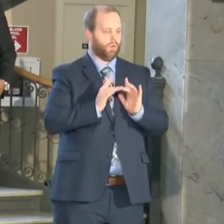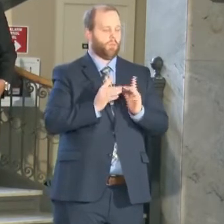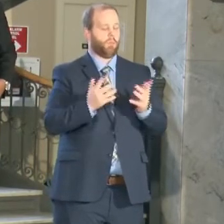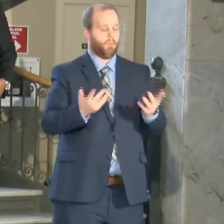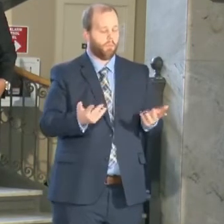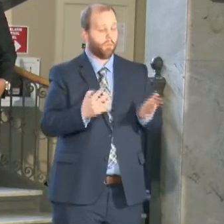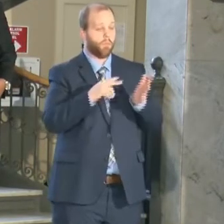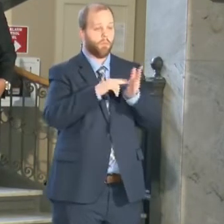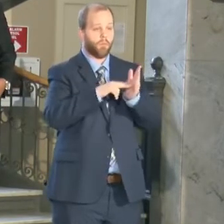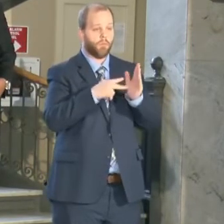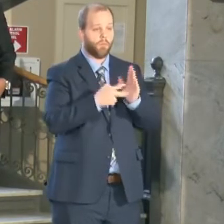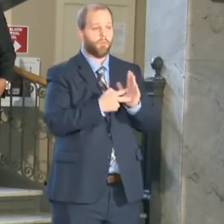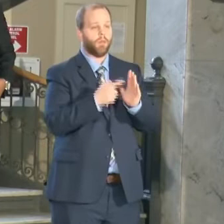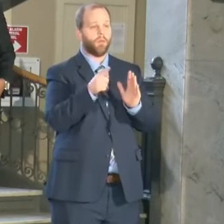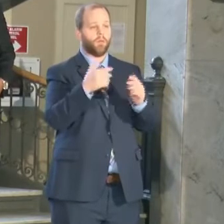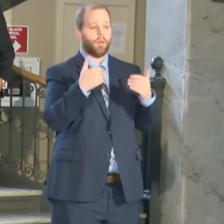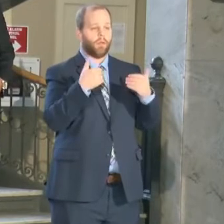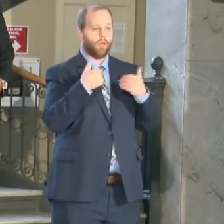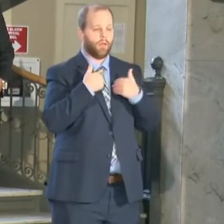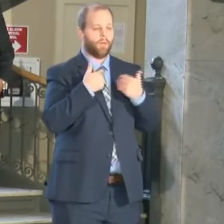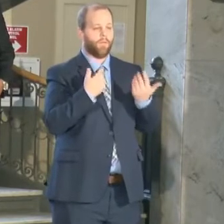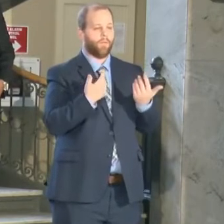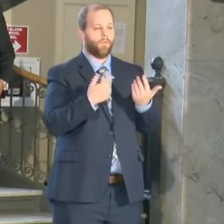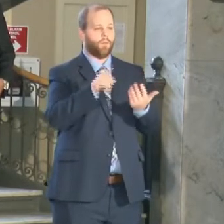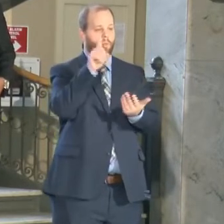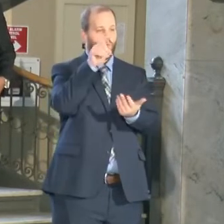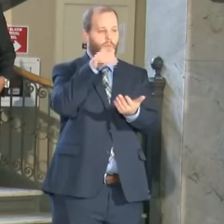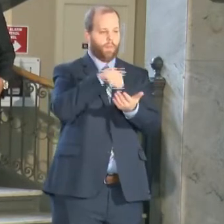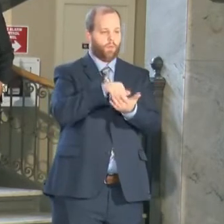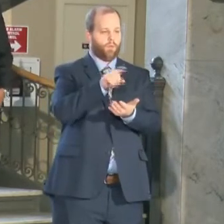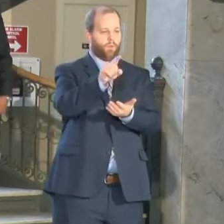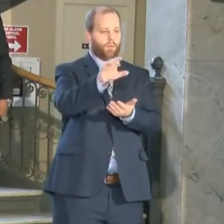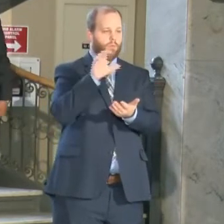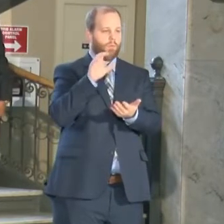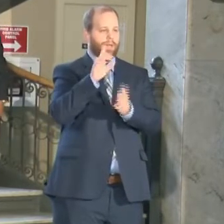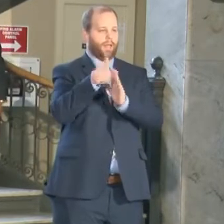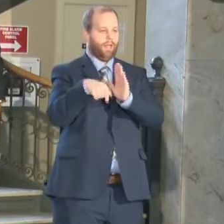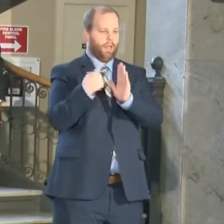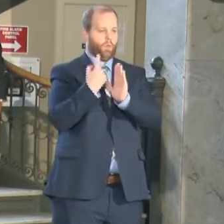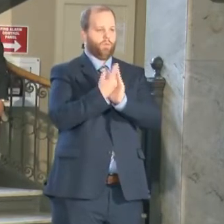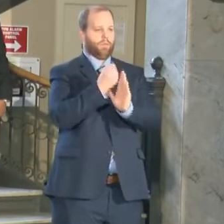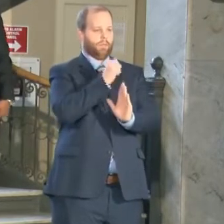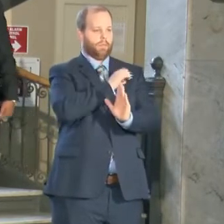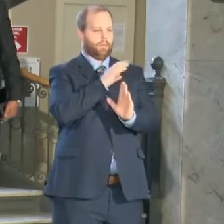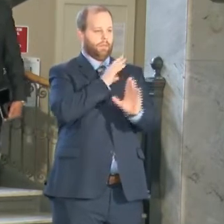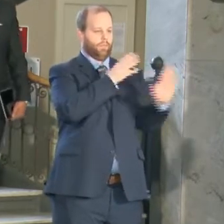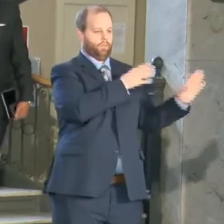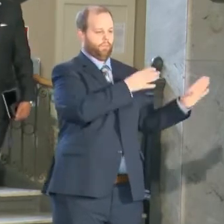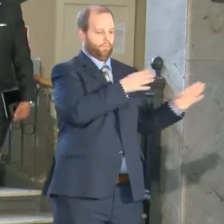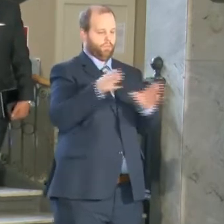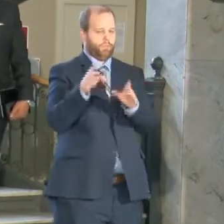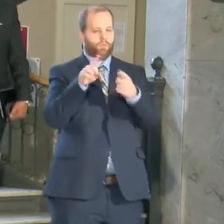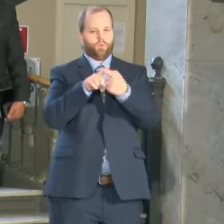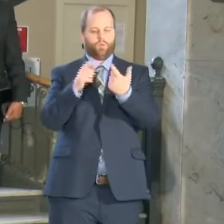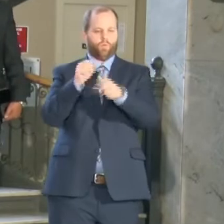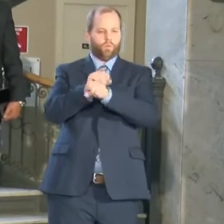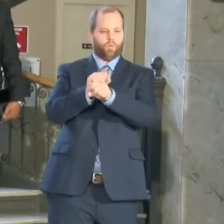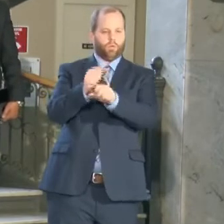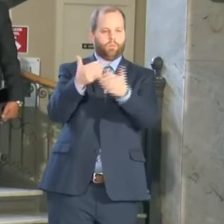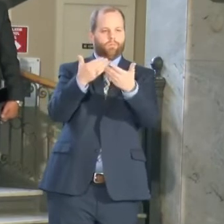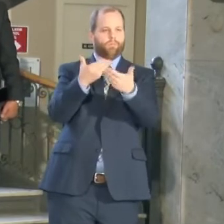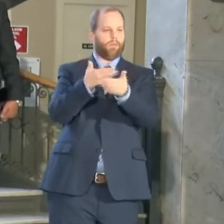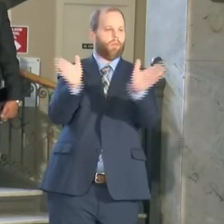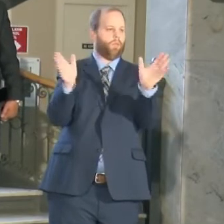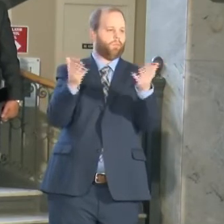allows 1100 hours of staffing hours that was shifted toward other activities, mainly